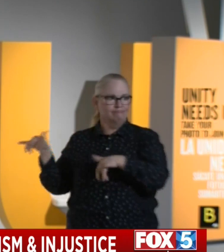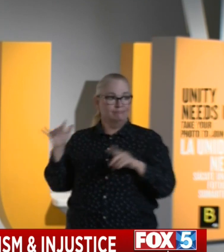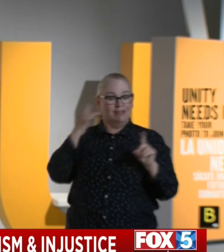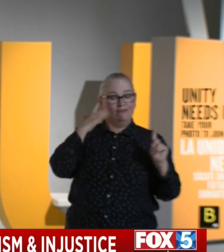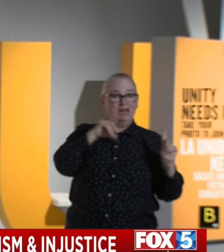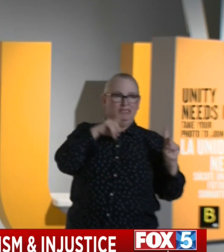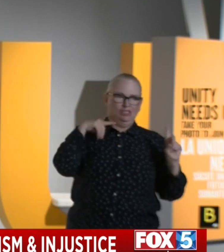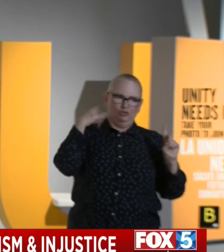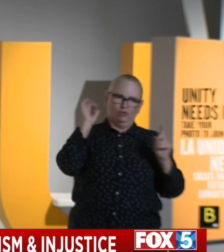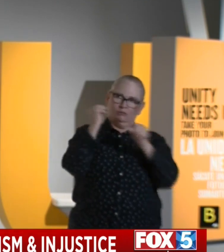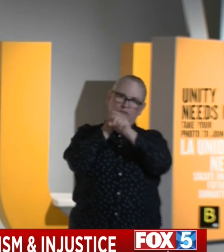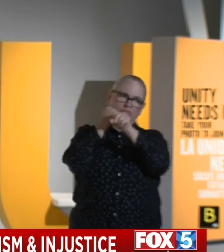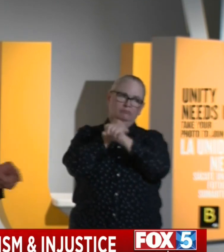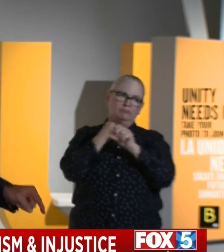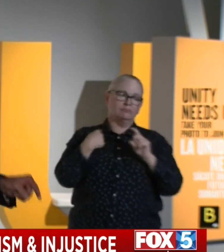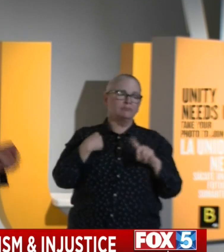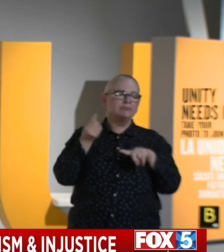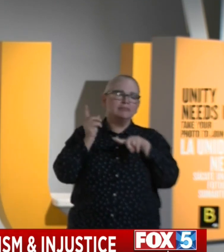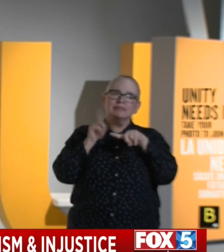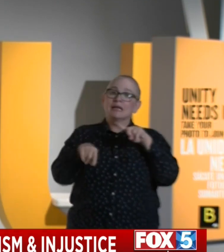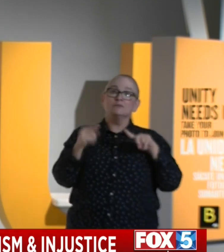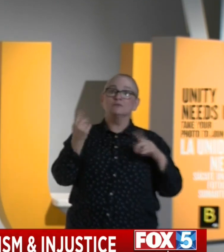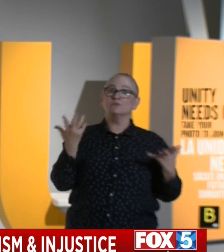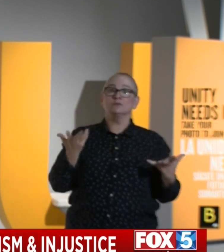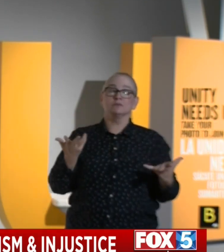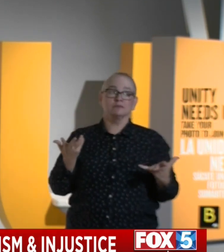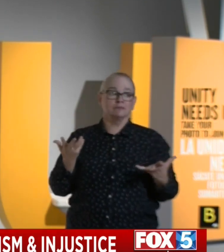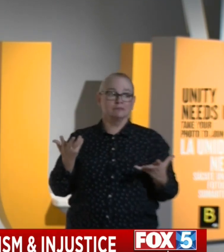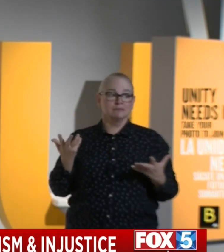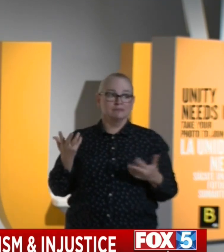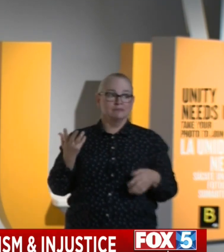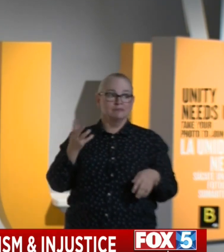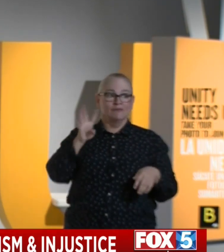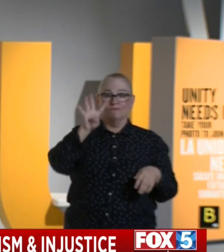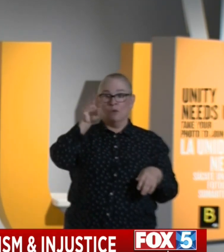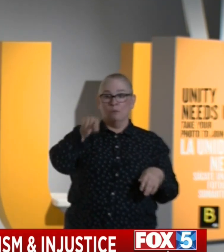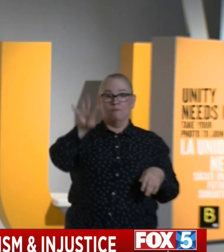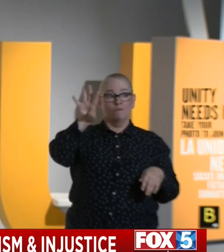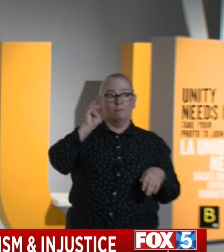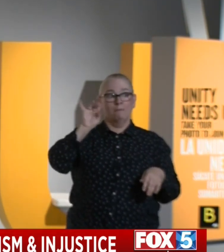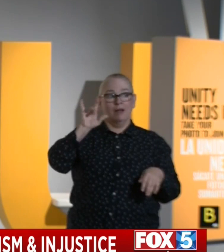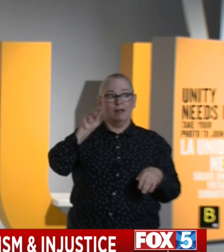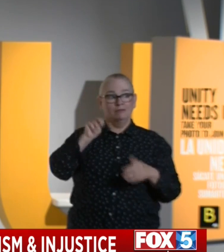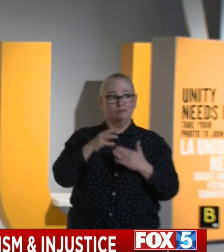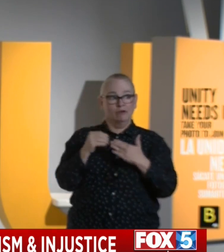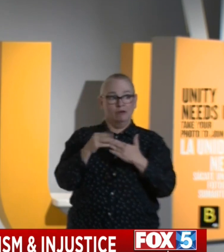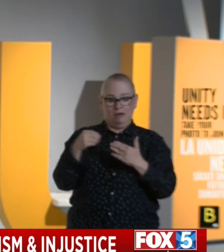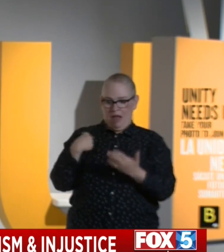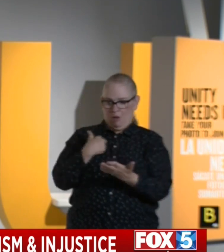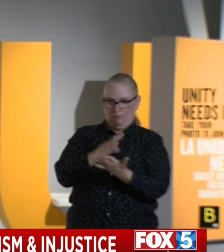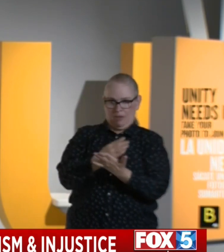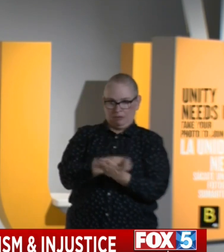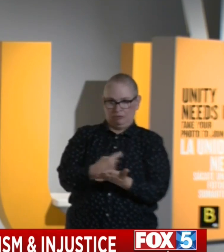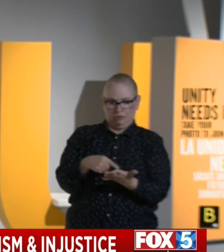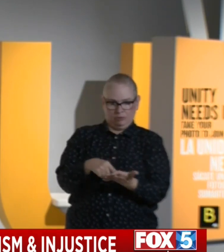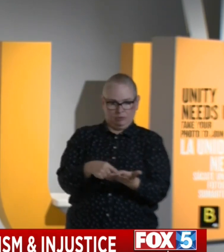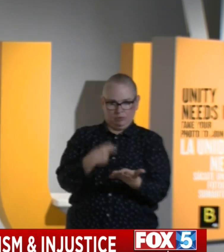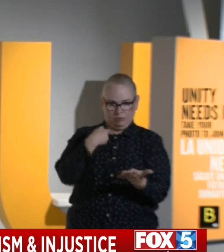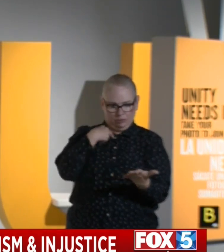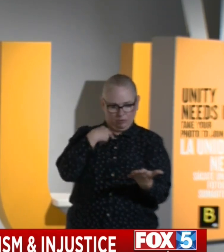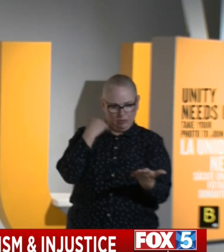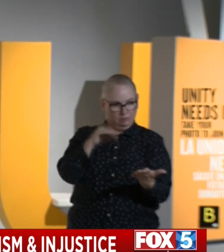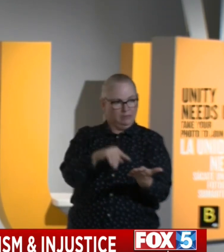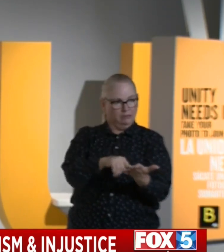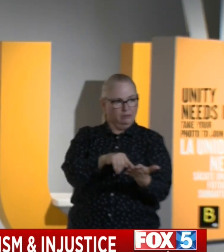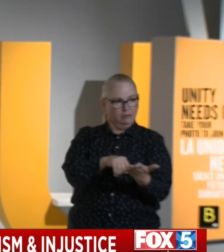we're not going to do is take the $4.4 billion that we promoted in our budget and dilute it by taking it away